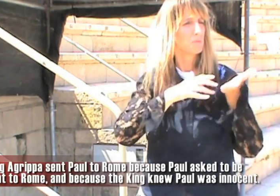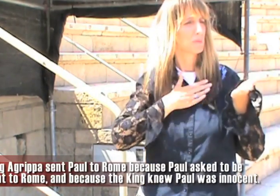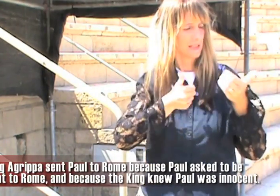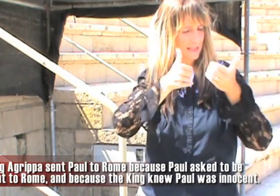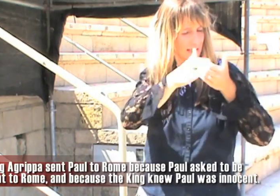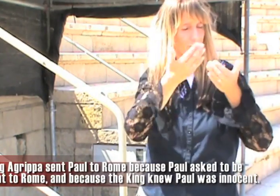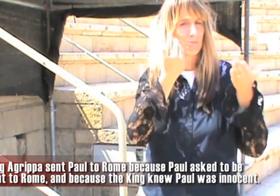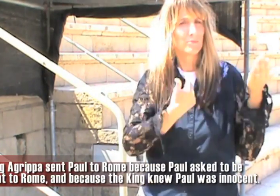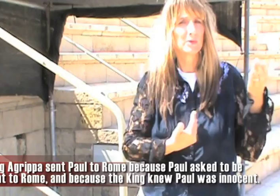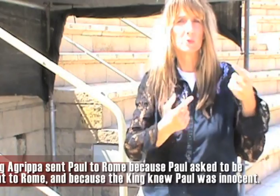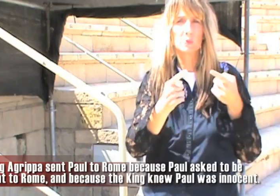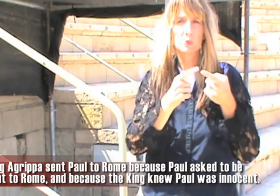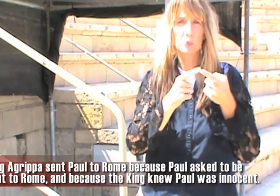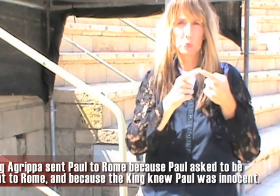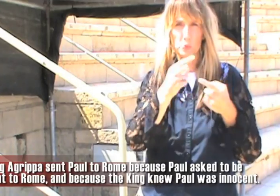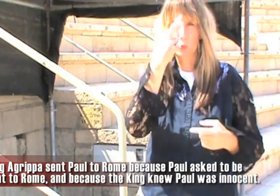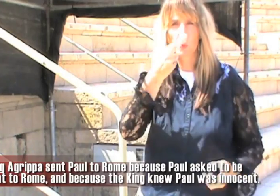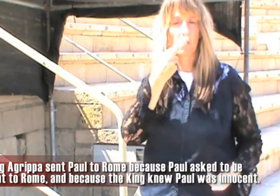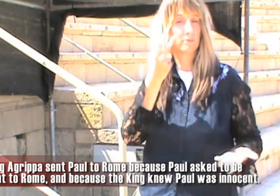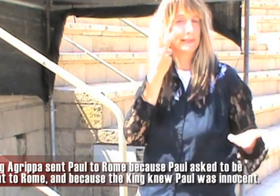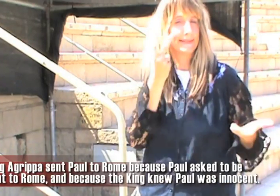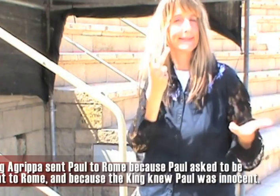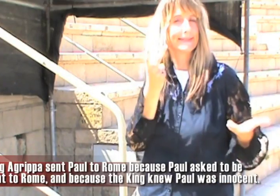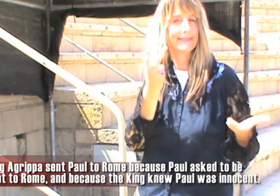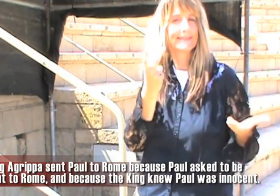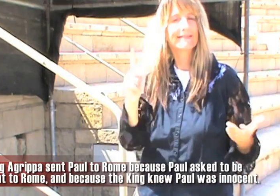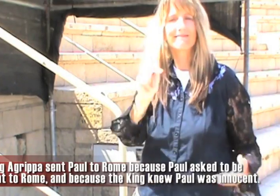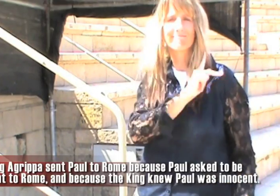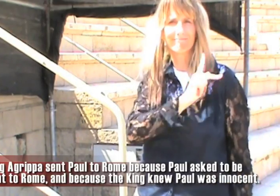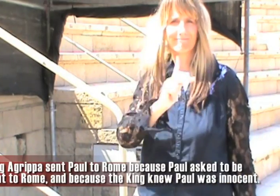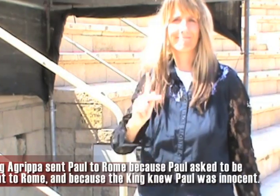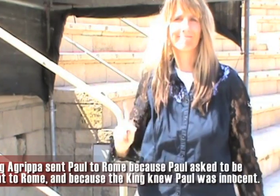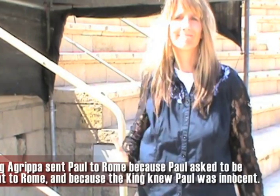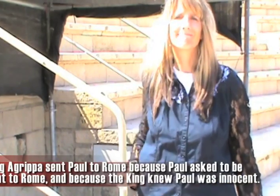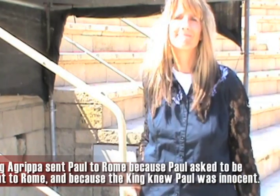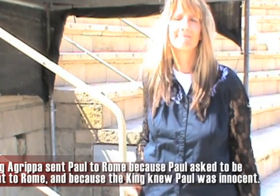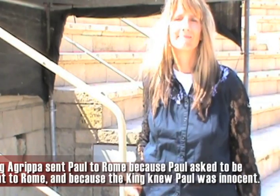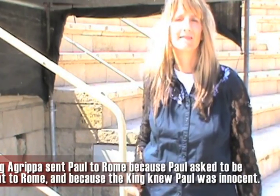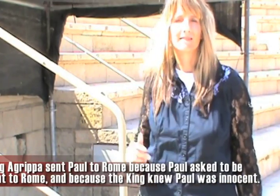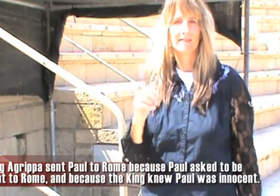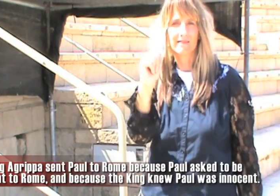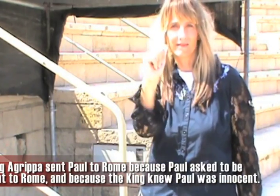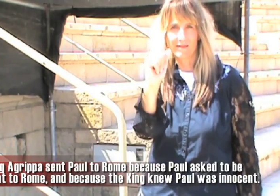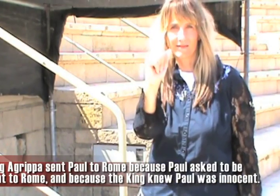to see the king.